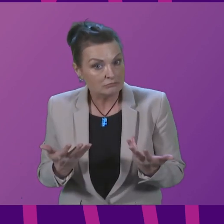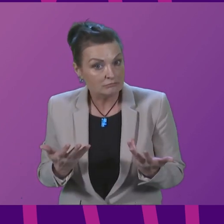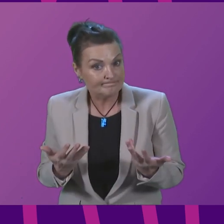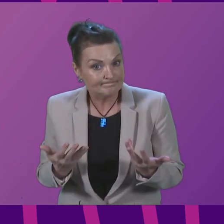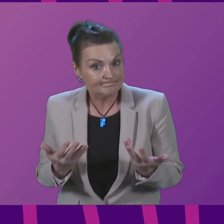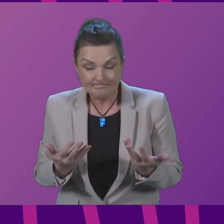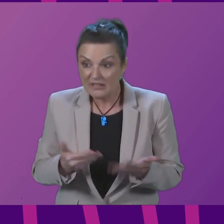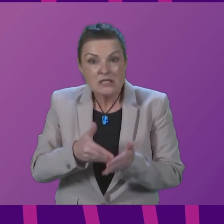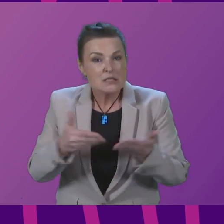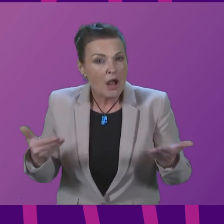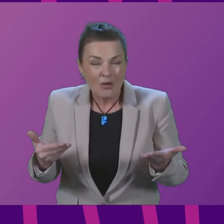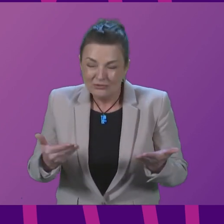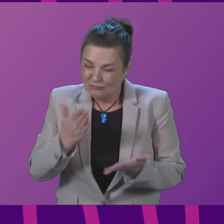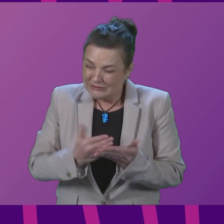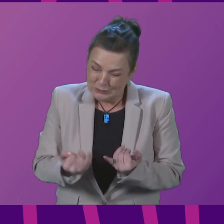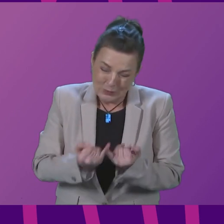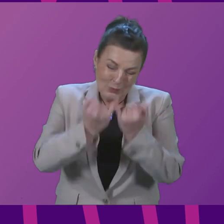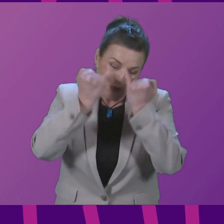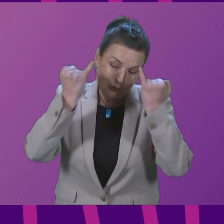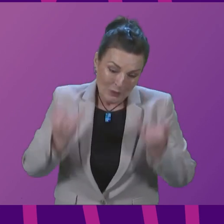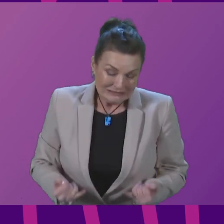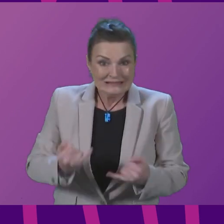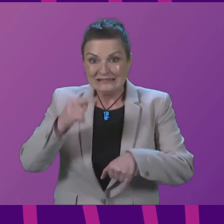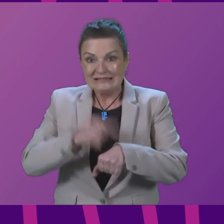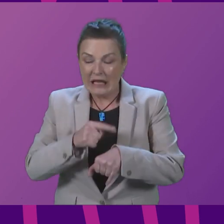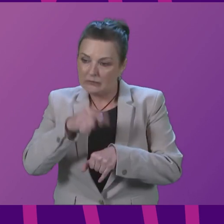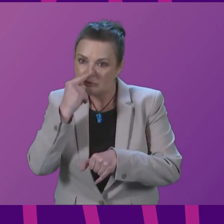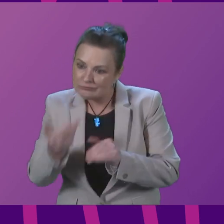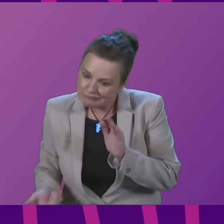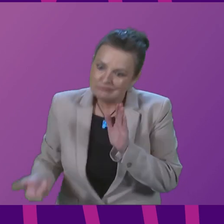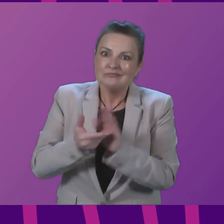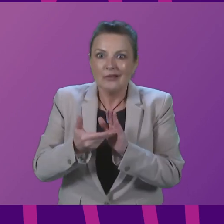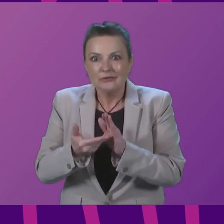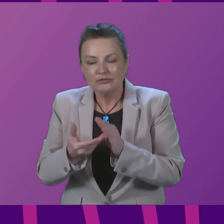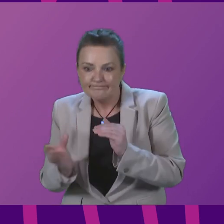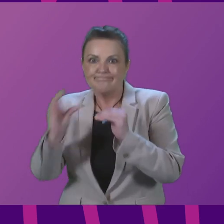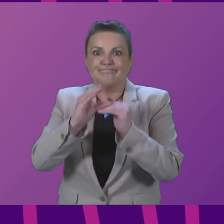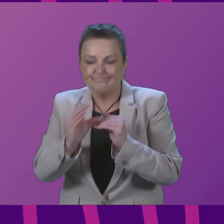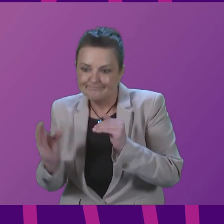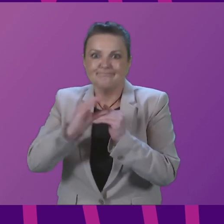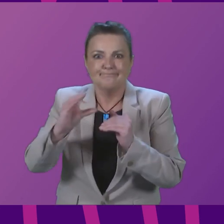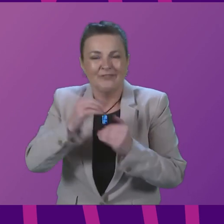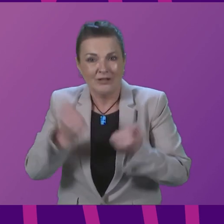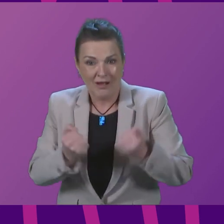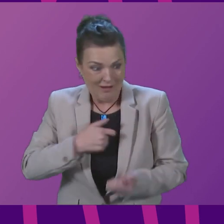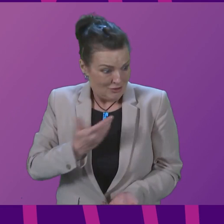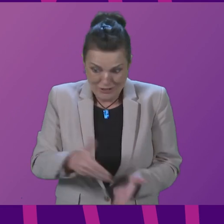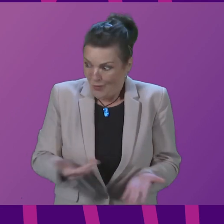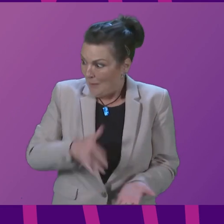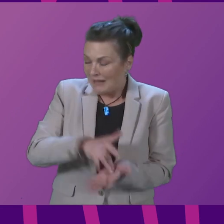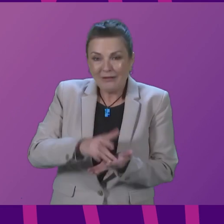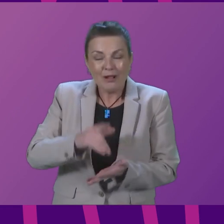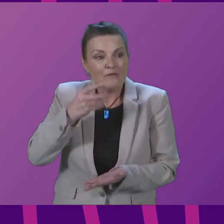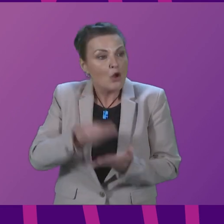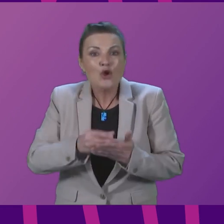now, there couldn't be a worse time to further hike the cost of driving. We're in the middle of a cost of living crisis. Petrol prices